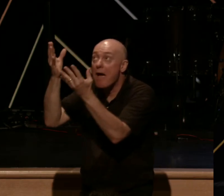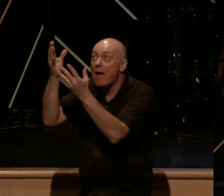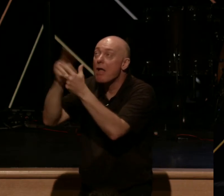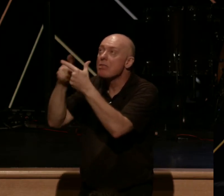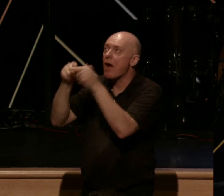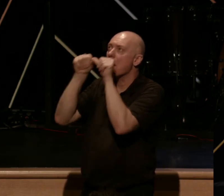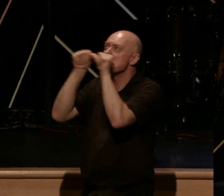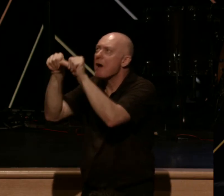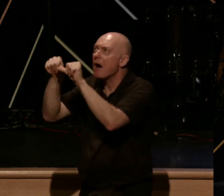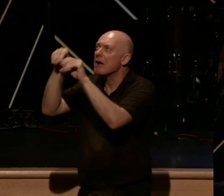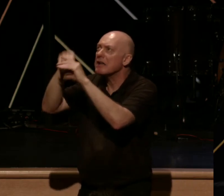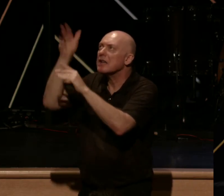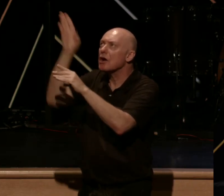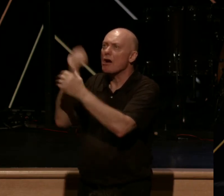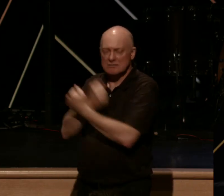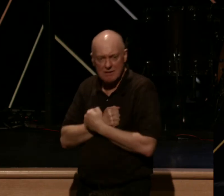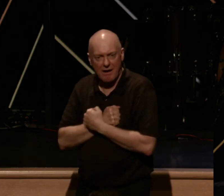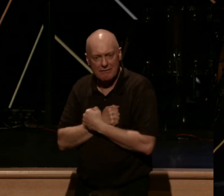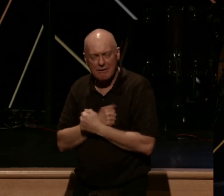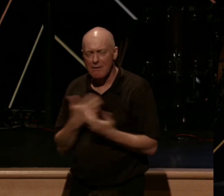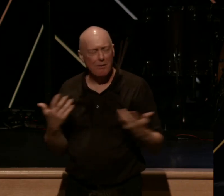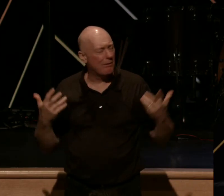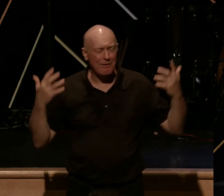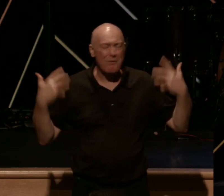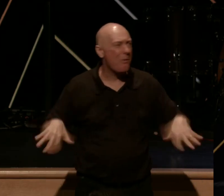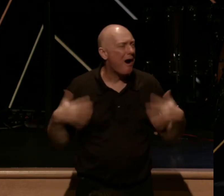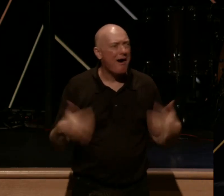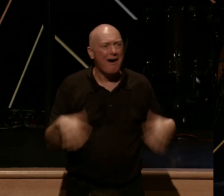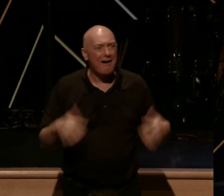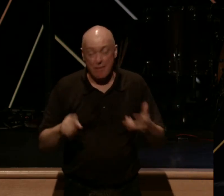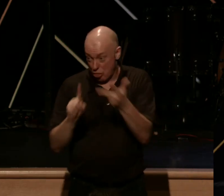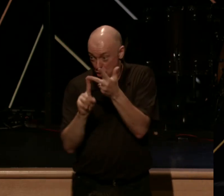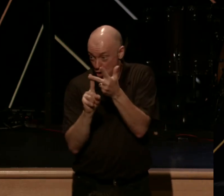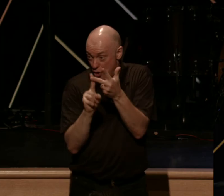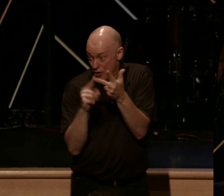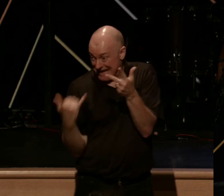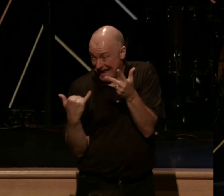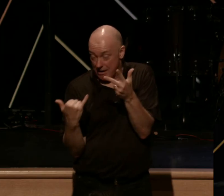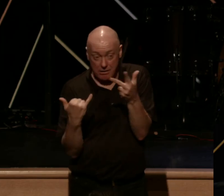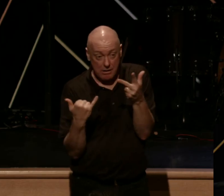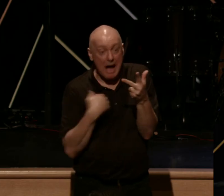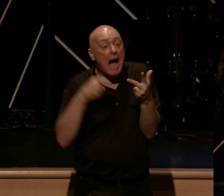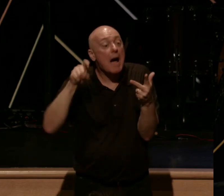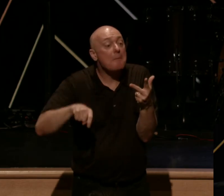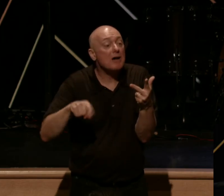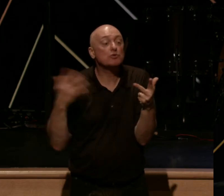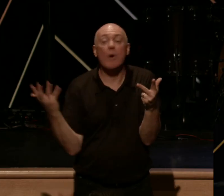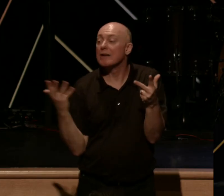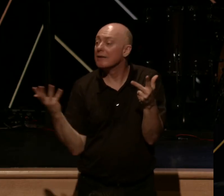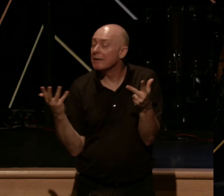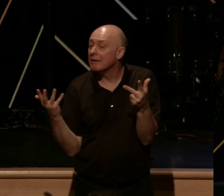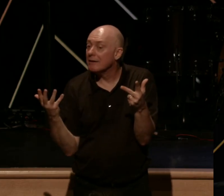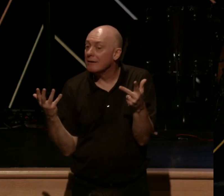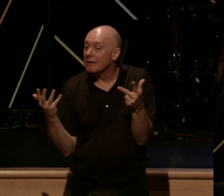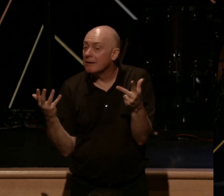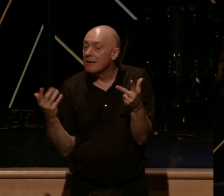God's love. Incredible. And now thirdly, thirdly, I must do this, jot this down. I must